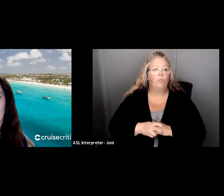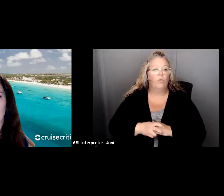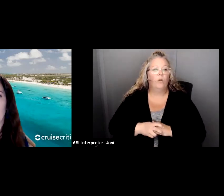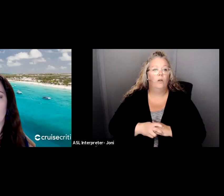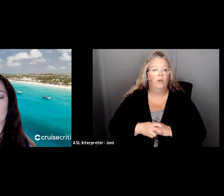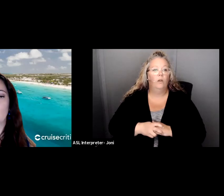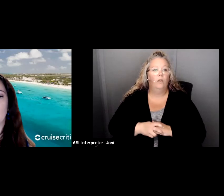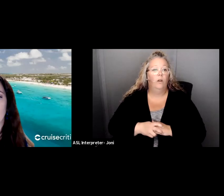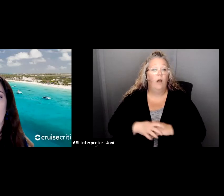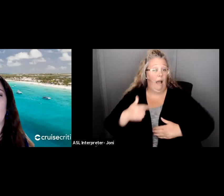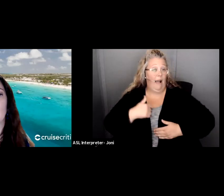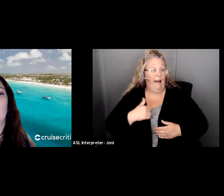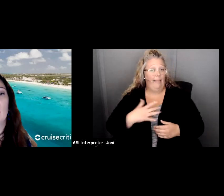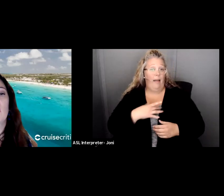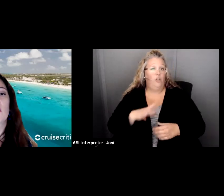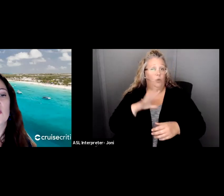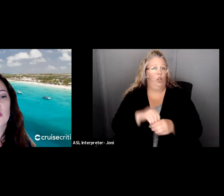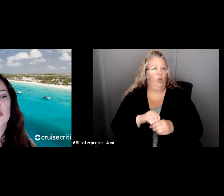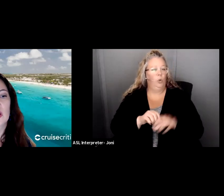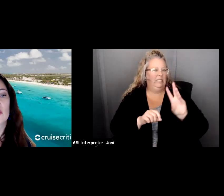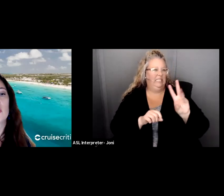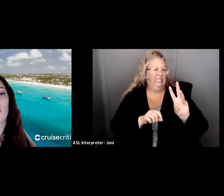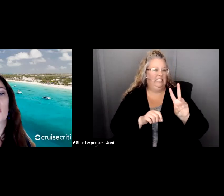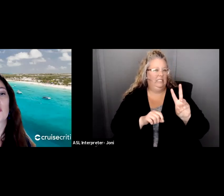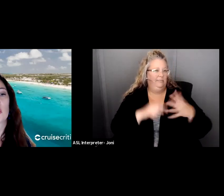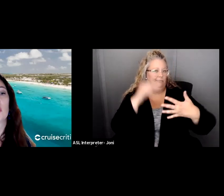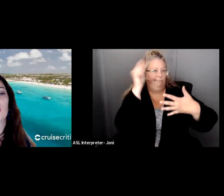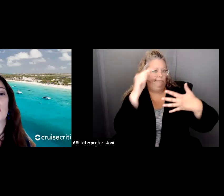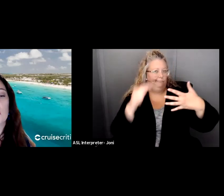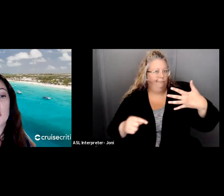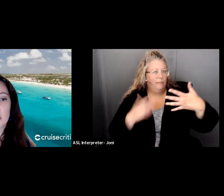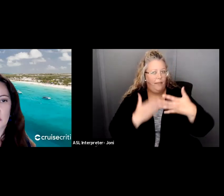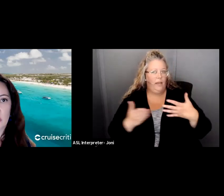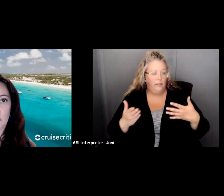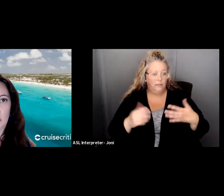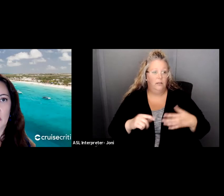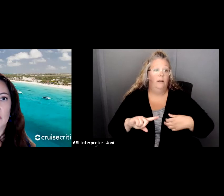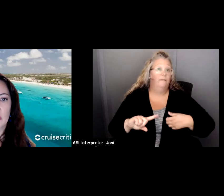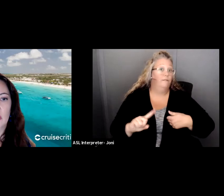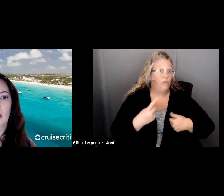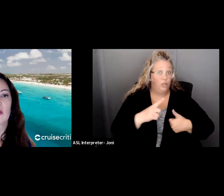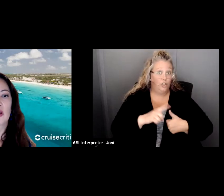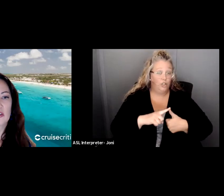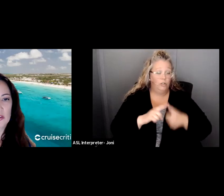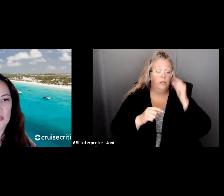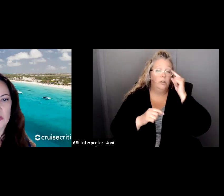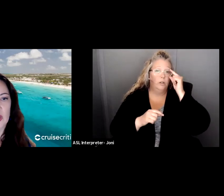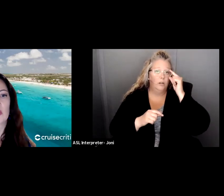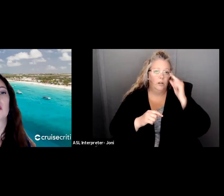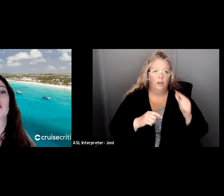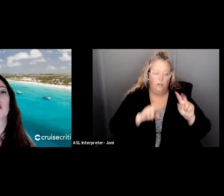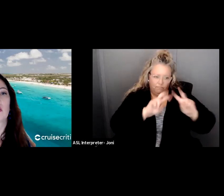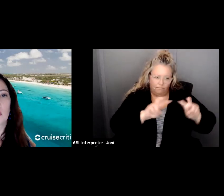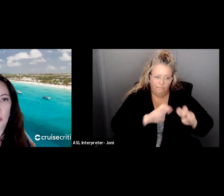I like to include in strategic planning. The first is you go over what your mission statement is, then your vision